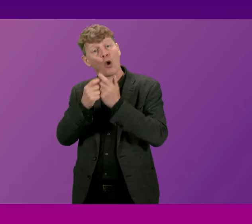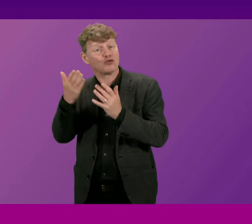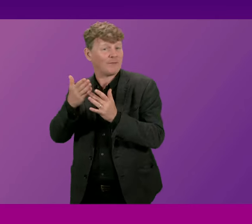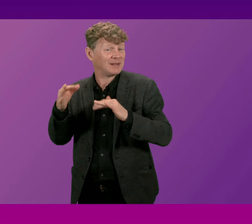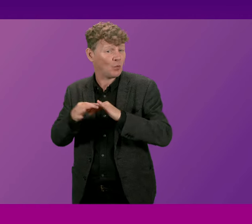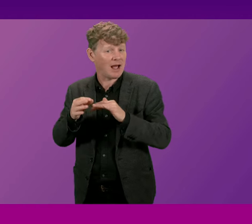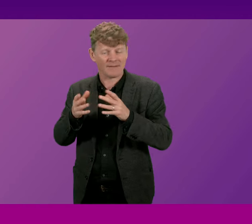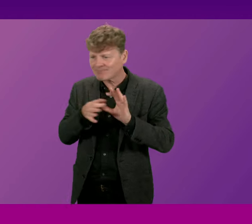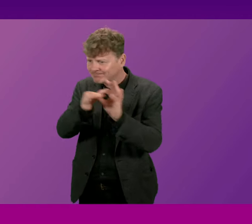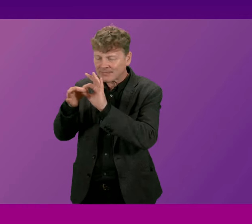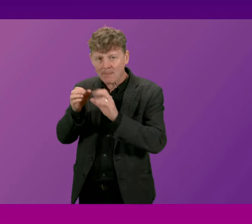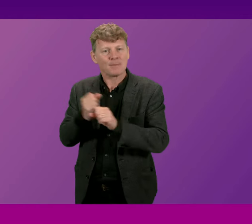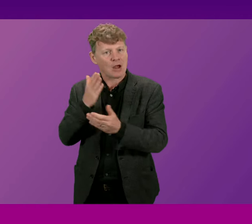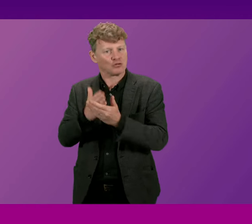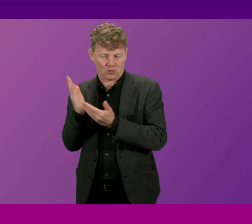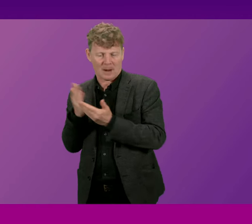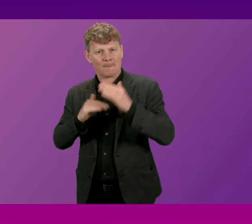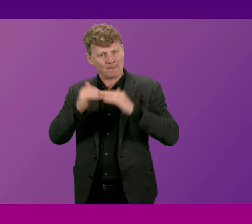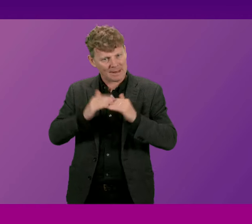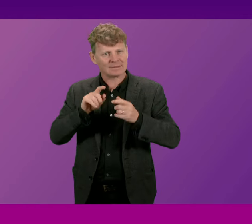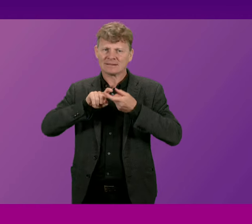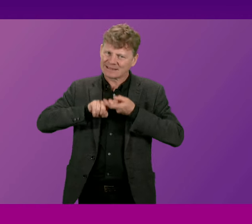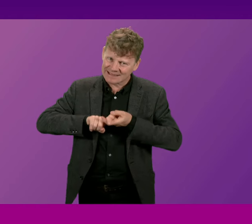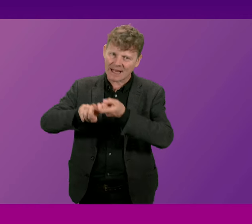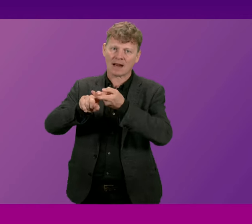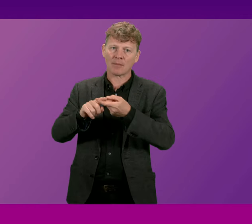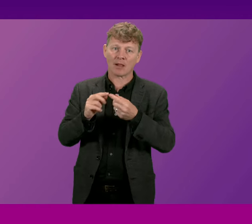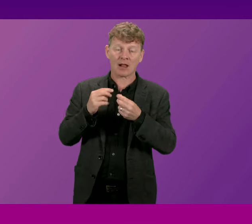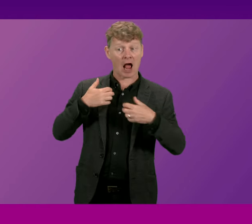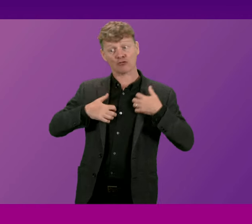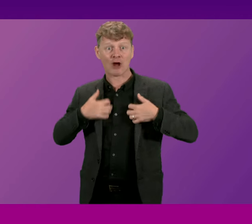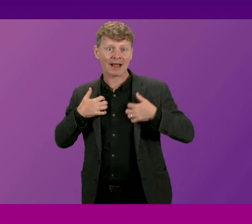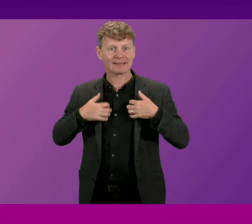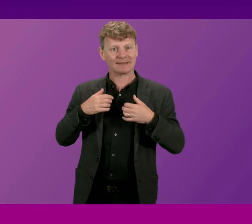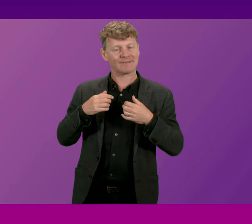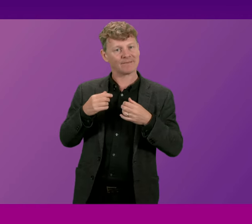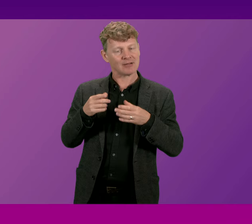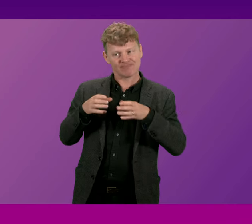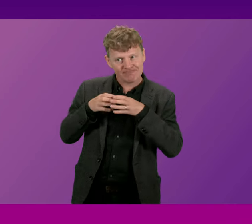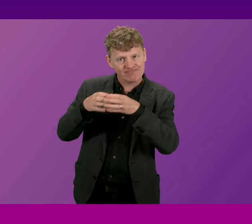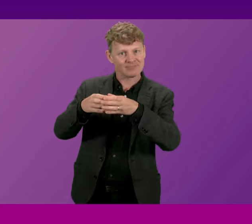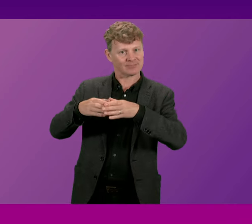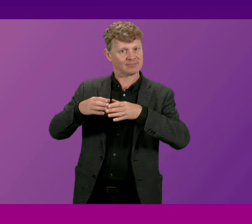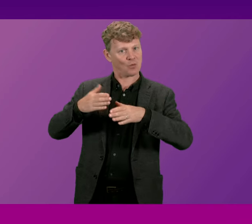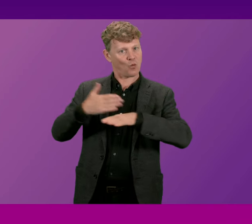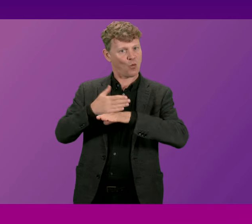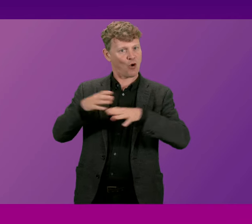us to build a sustainable attractive and respected nursing and midwifery workforce so that's the workforce planning that I was being asked about